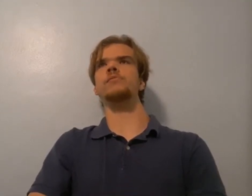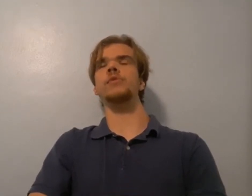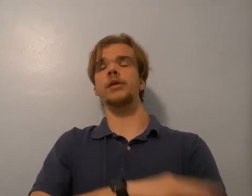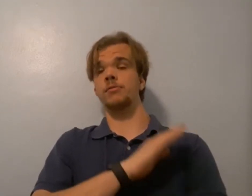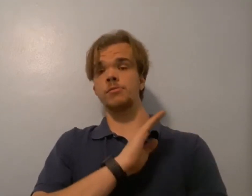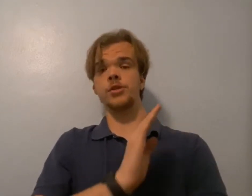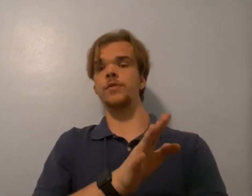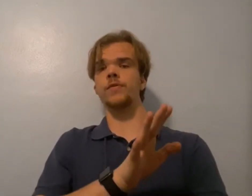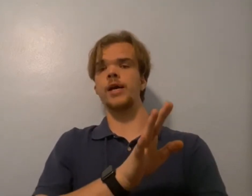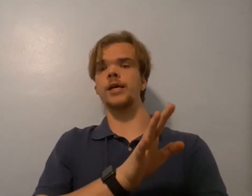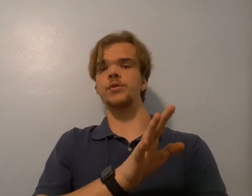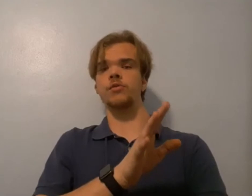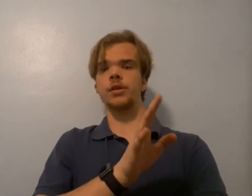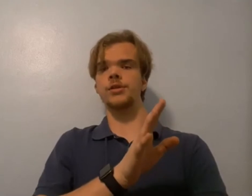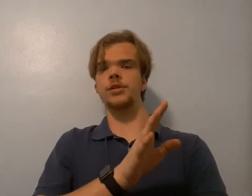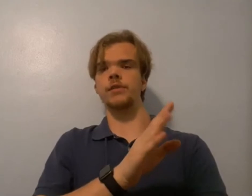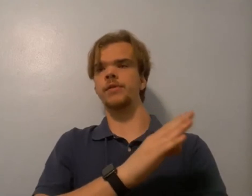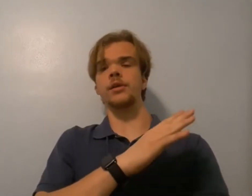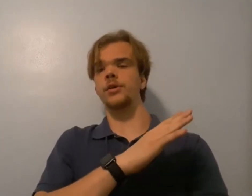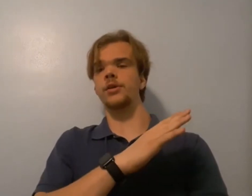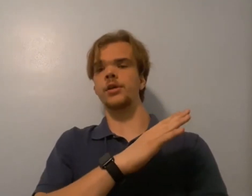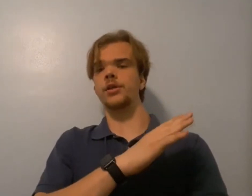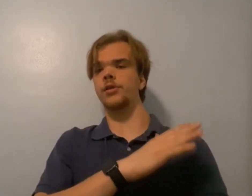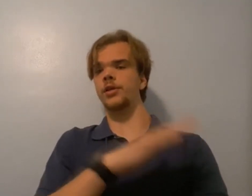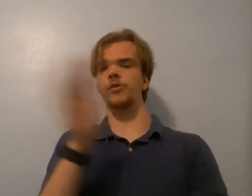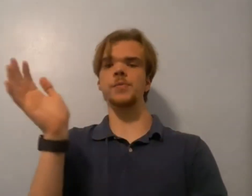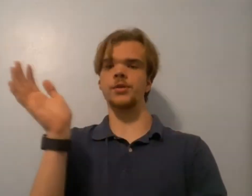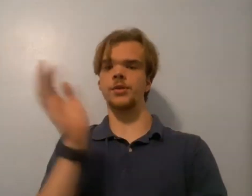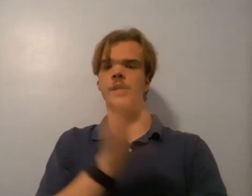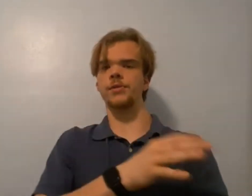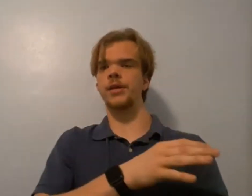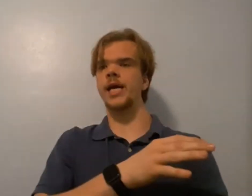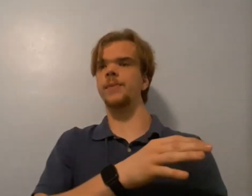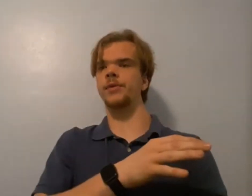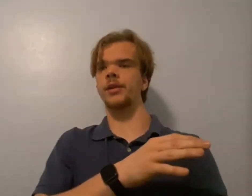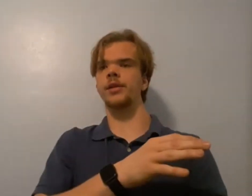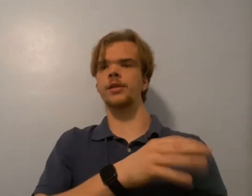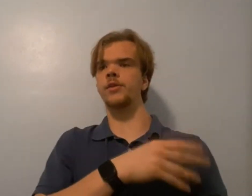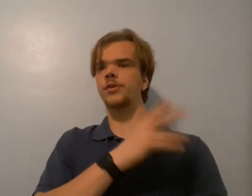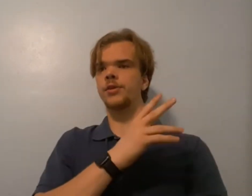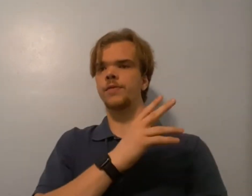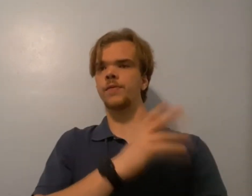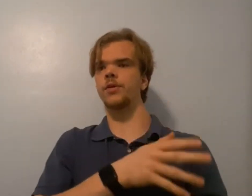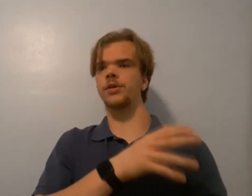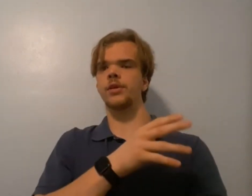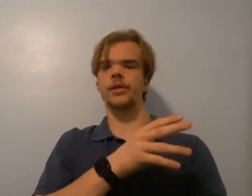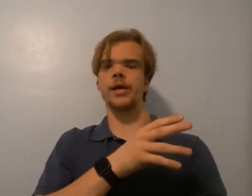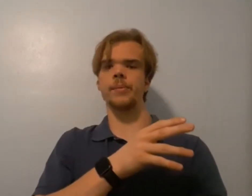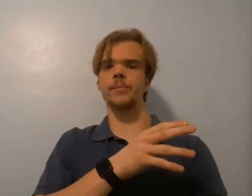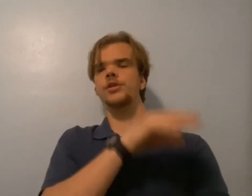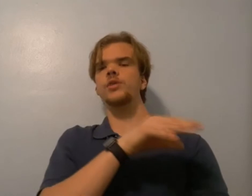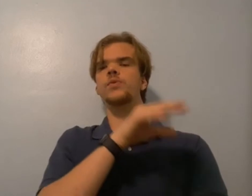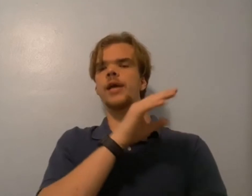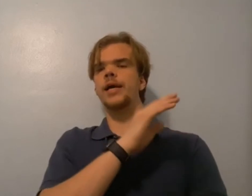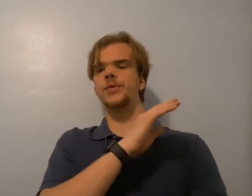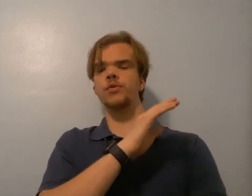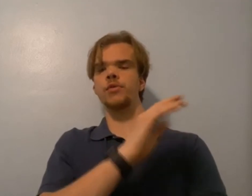and just for actual release stuff, not including all the transcription stuff that happened in the 30s and 40s and all that. Just with actual